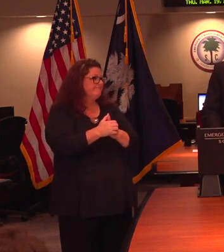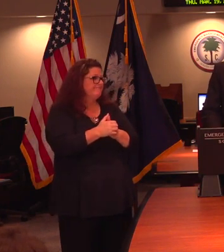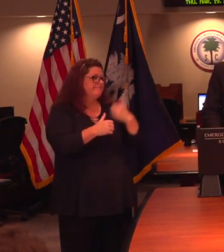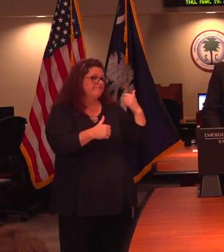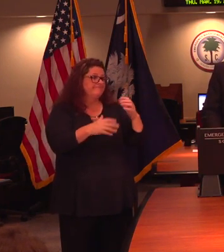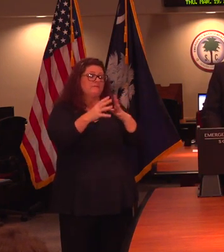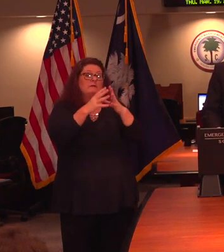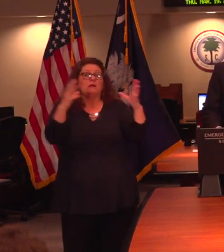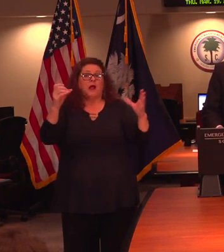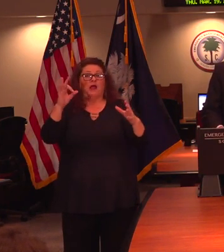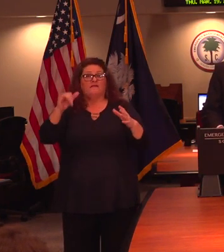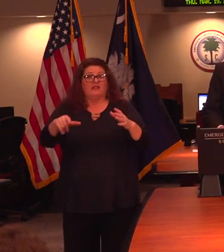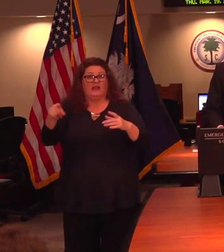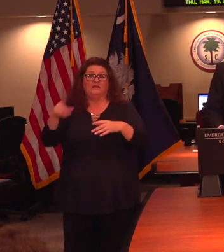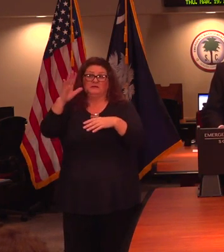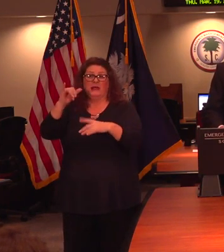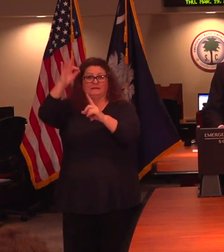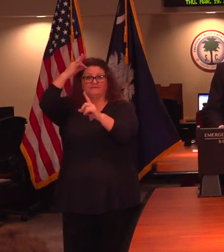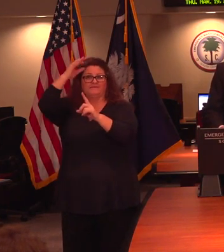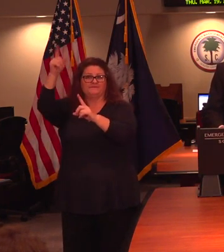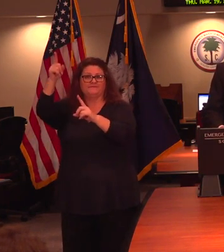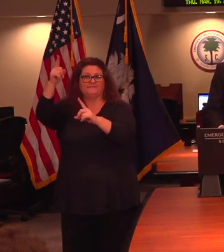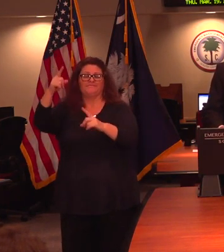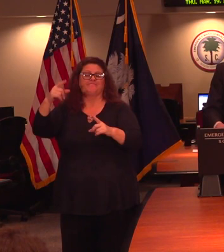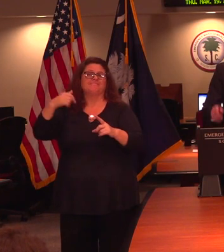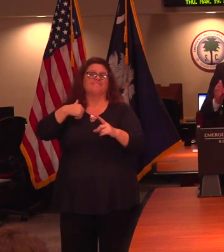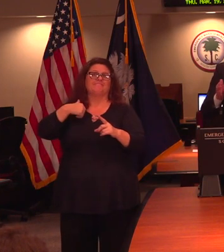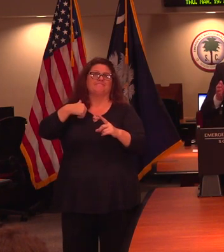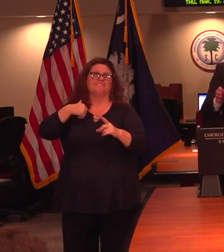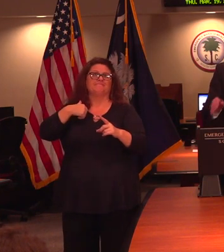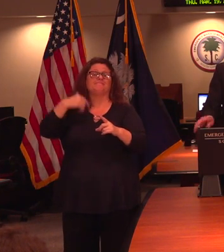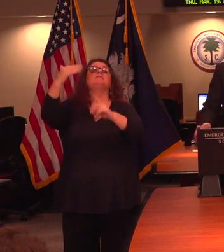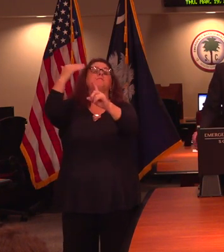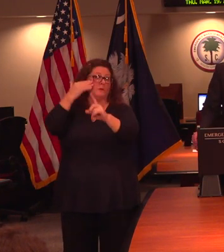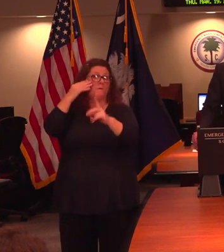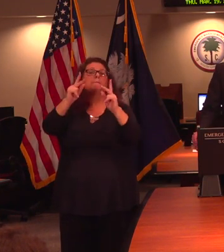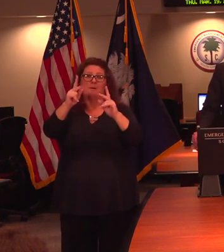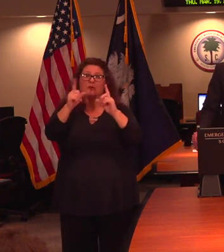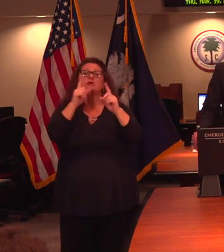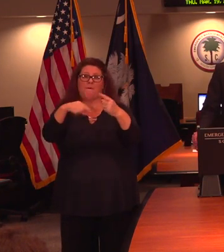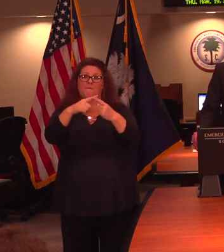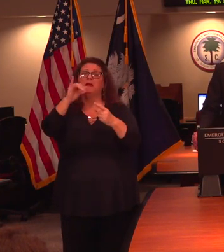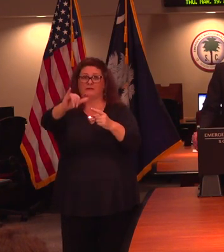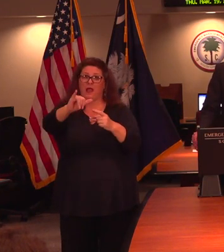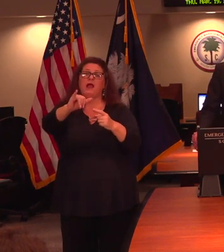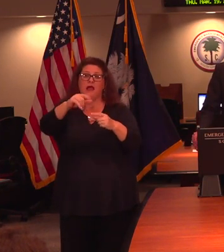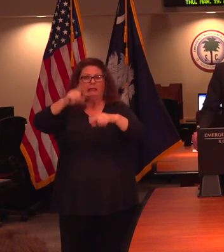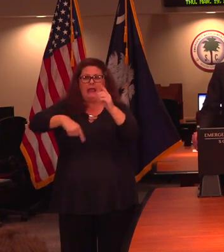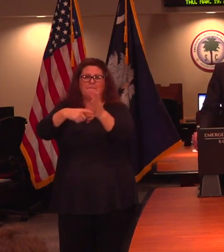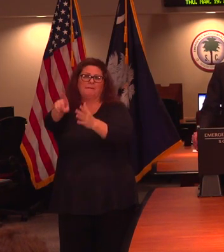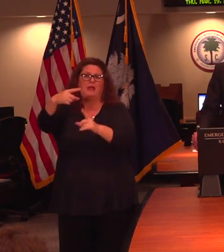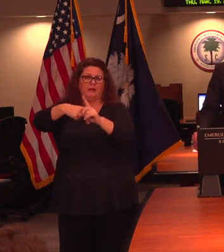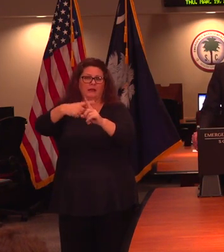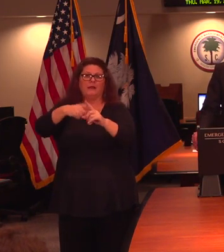A lot of that would involve federal regulations I'm not familiar with. I know that subject has been discussed, but I don't know